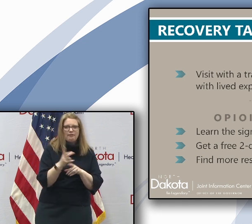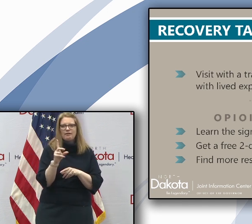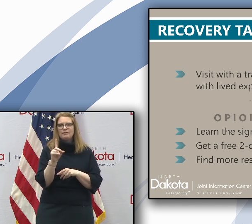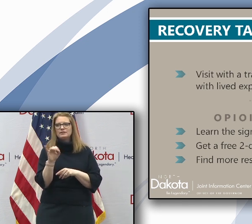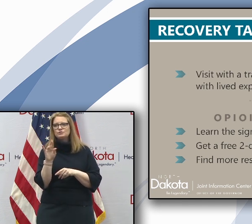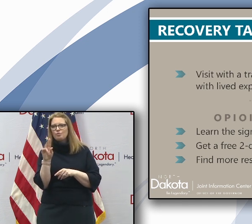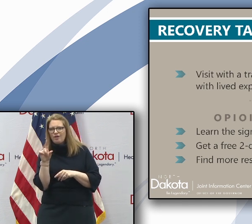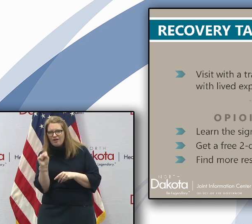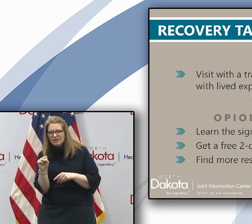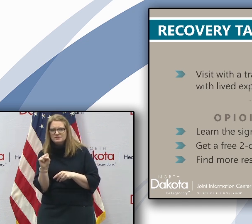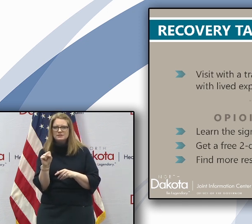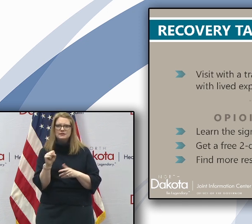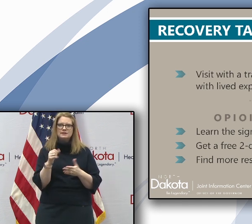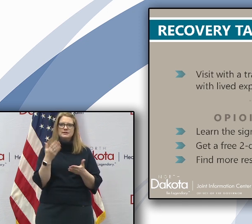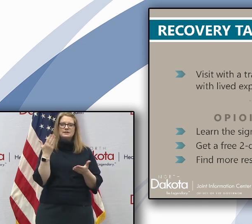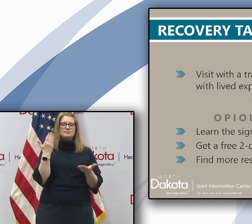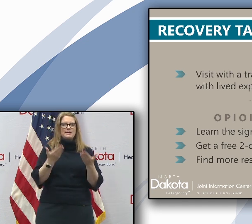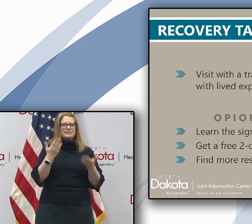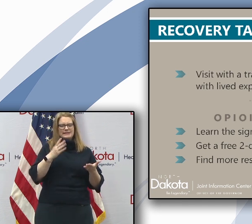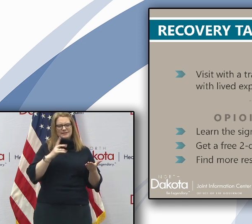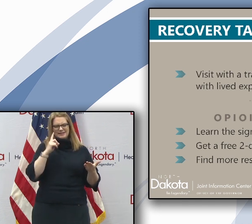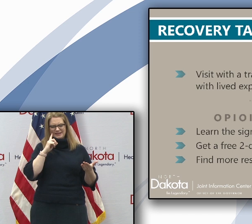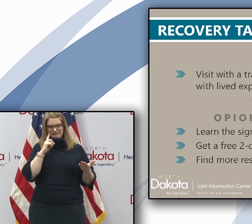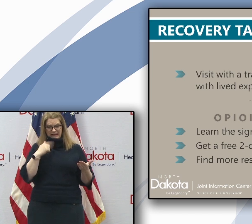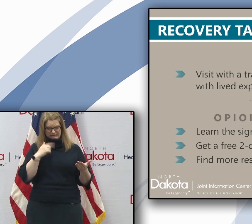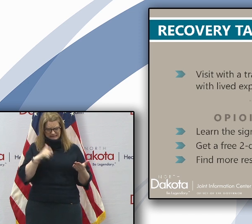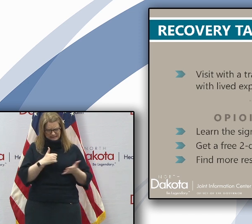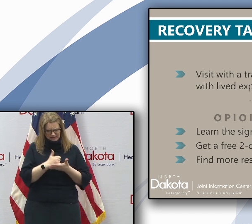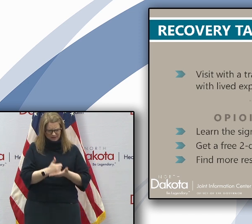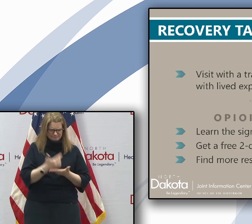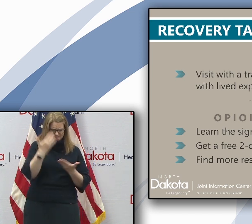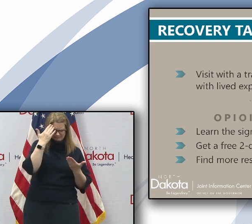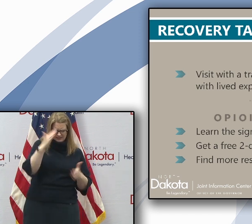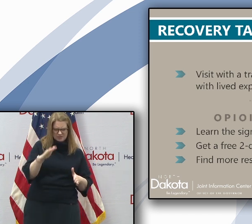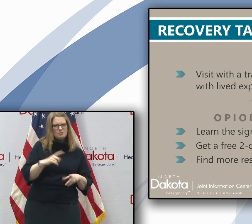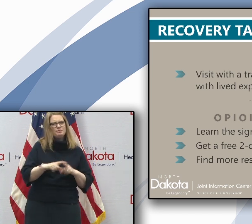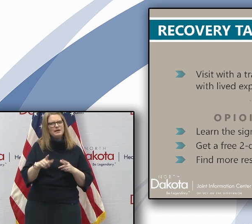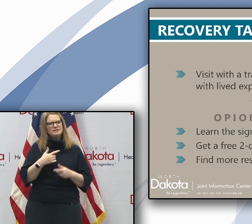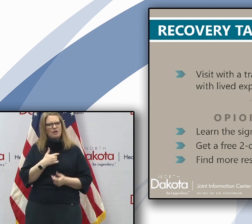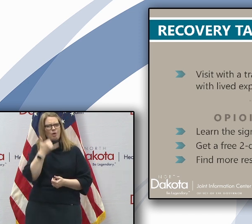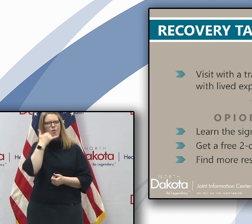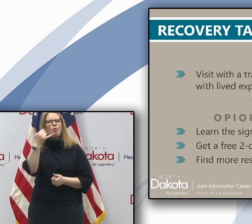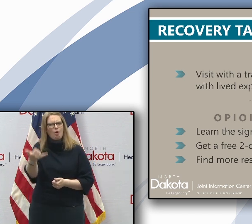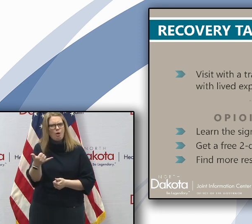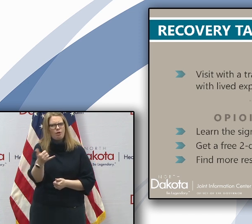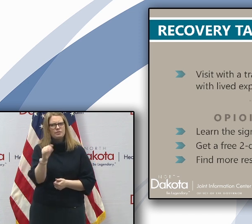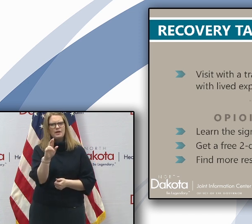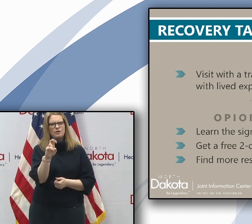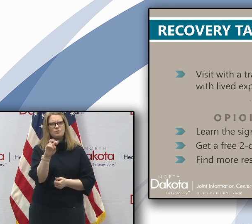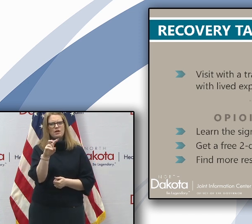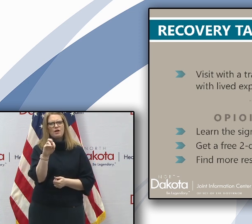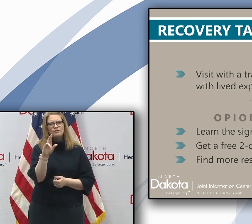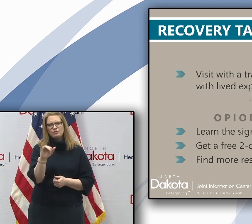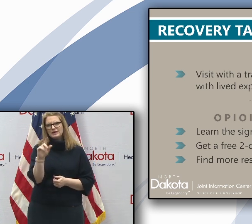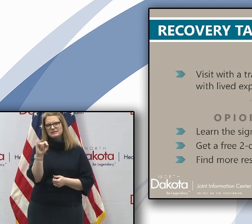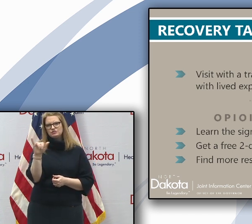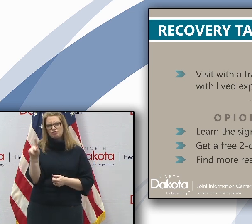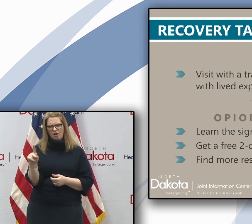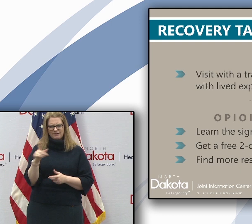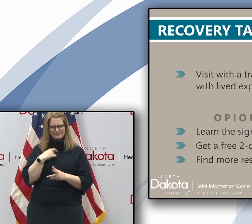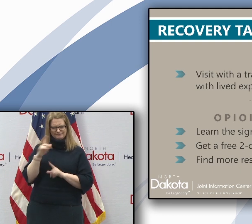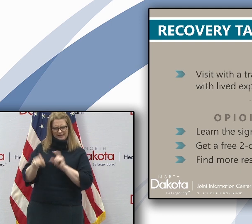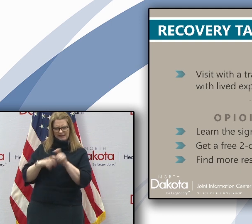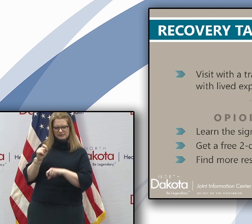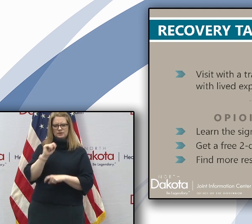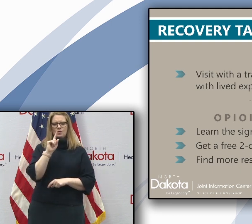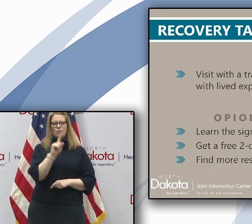you can, you can reach out to these people at recovery, at recovery talk to ask those questions. So I encourage you to do that. And the